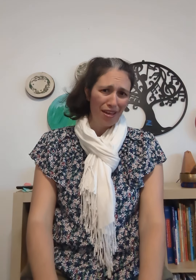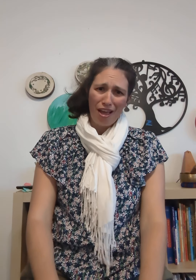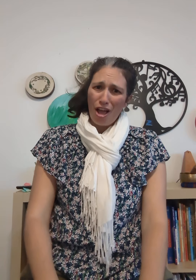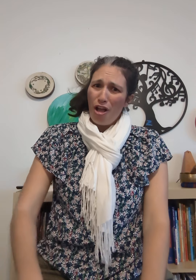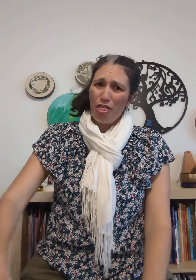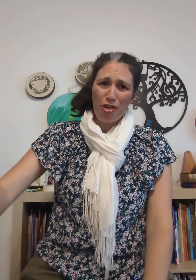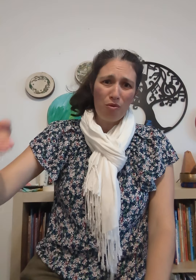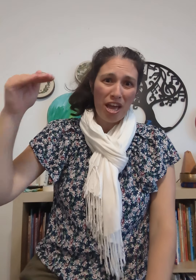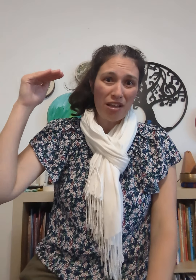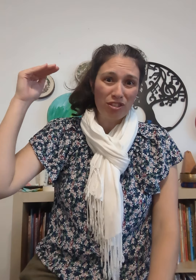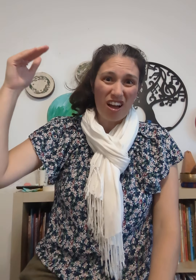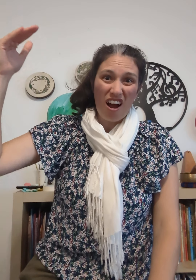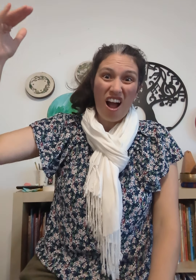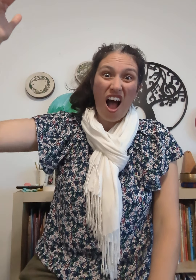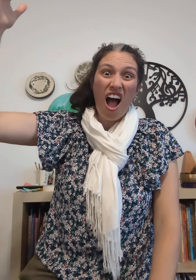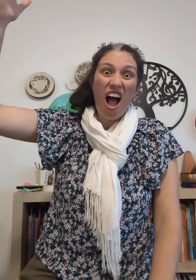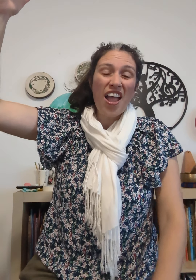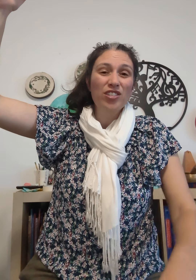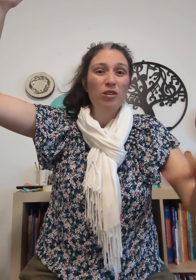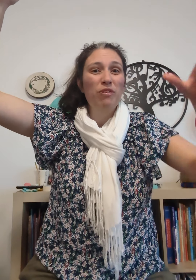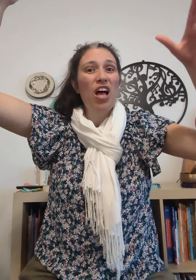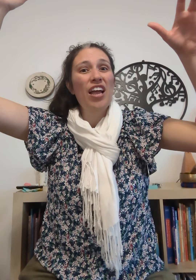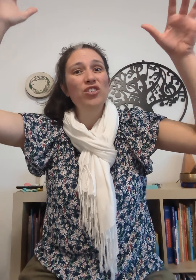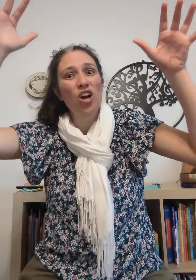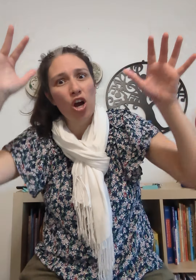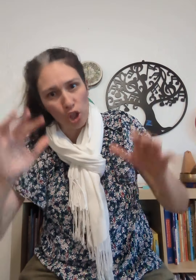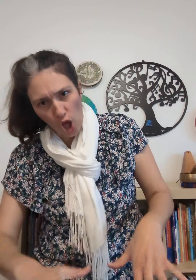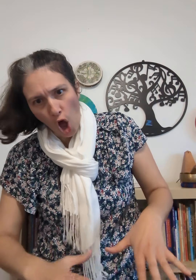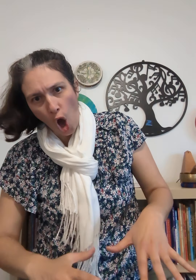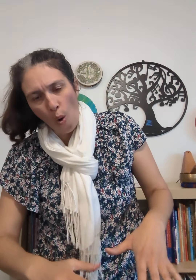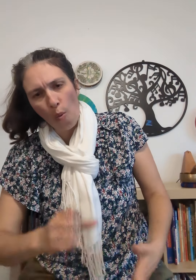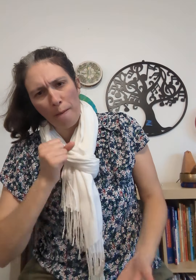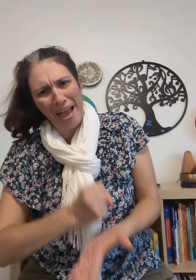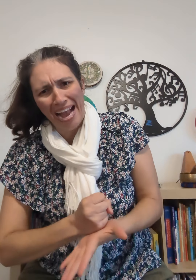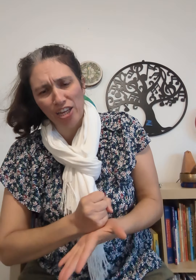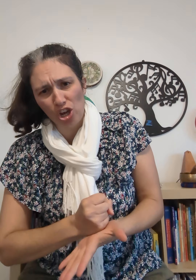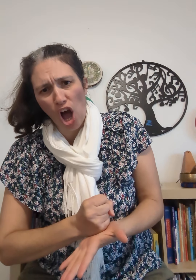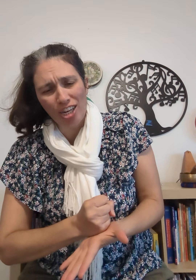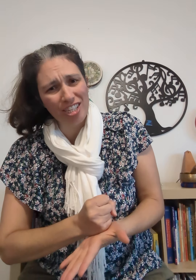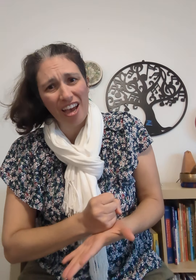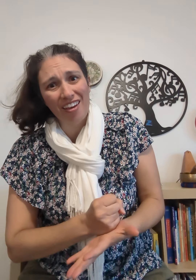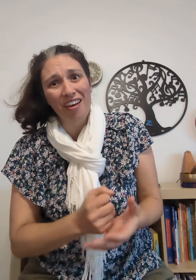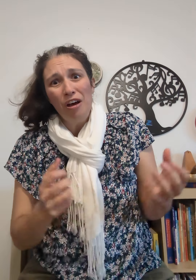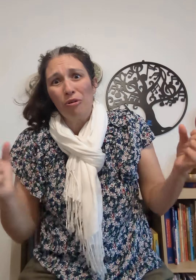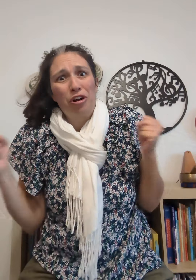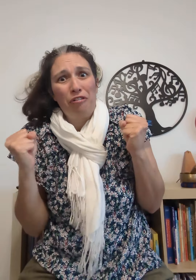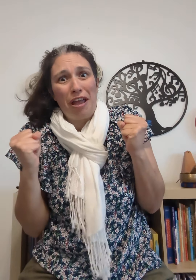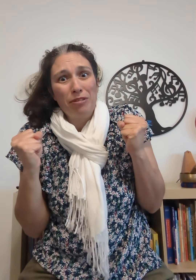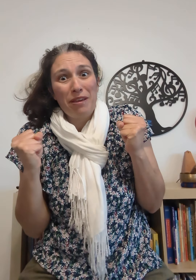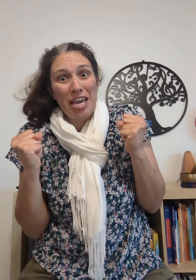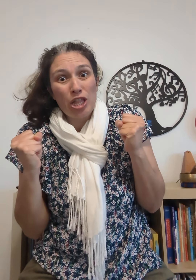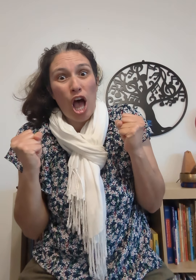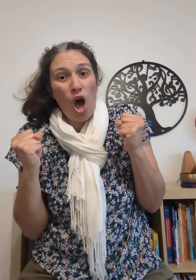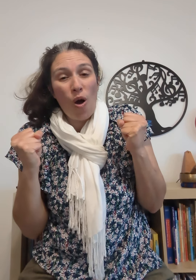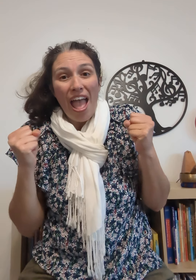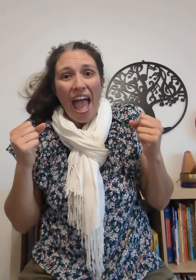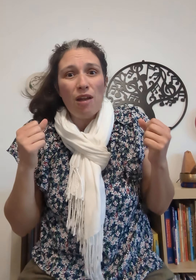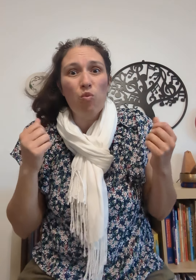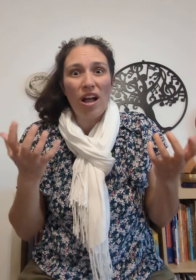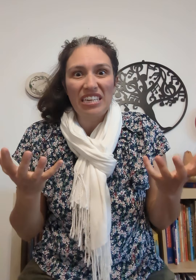The waves are high, supplies are low. We're packed on deck, we're cramped below. And what